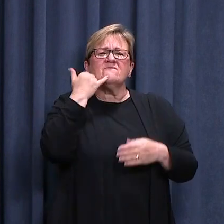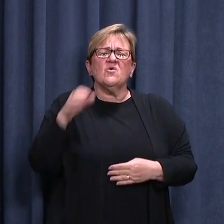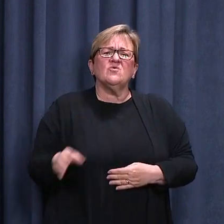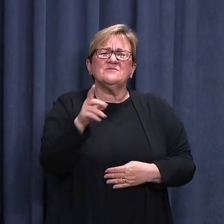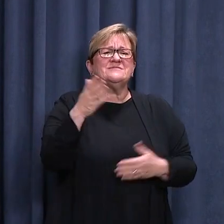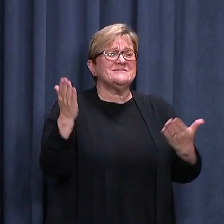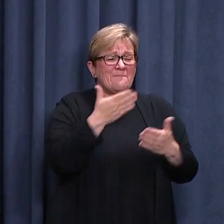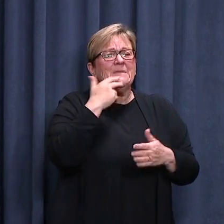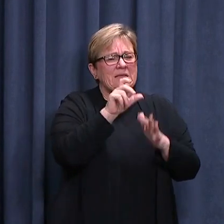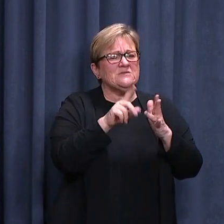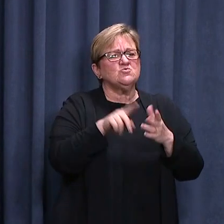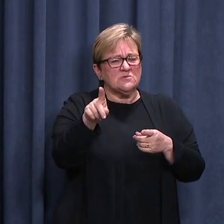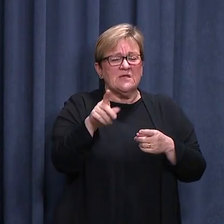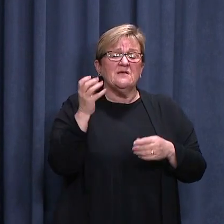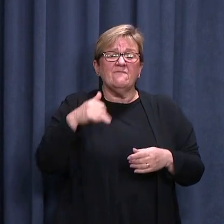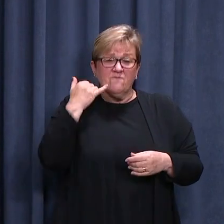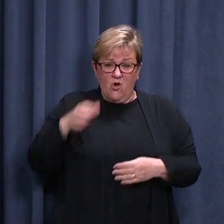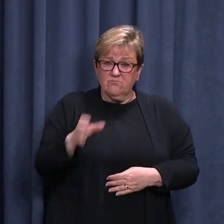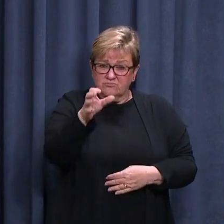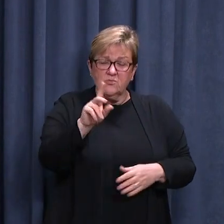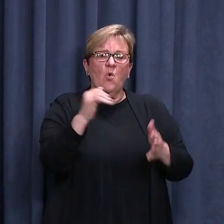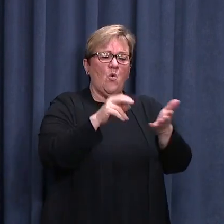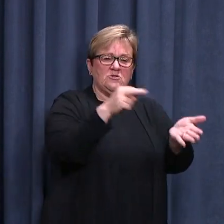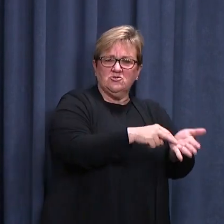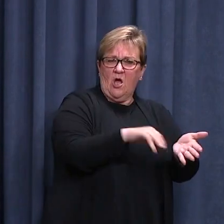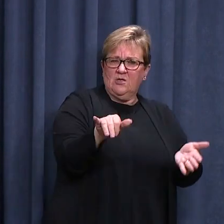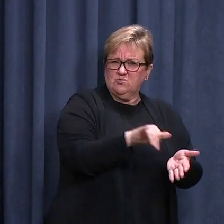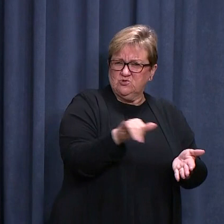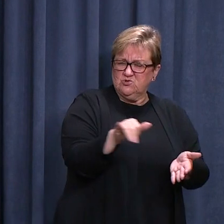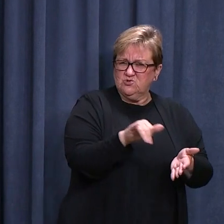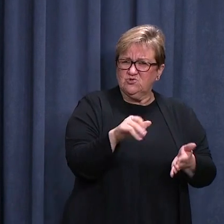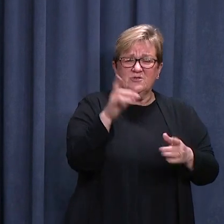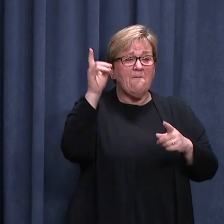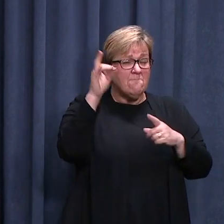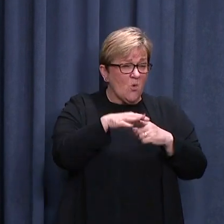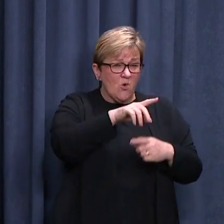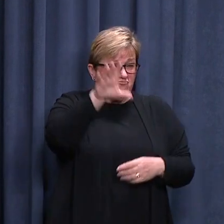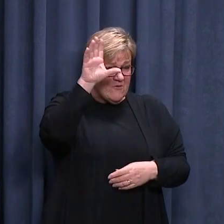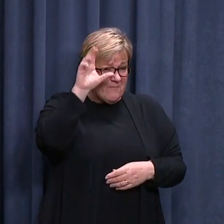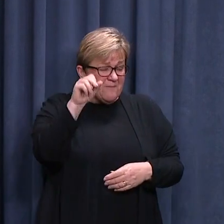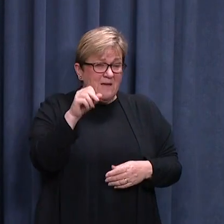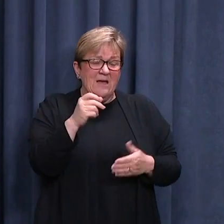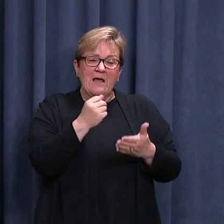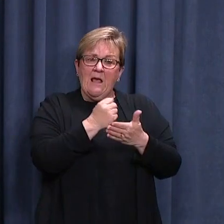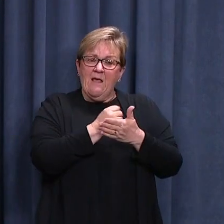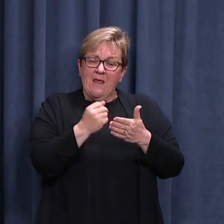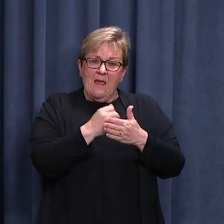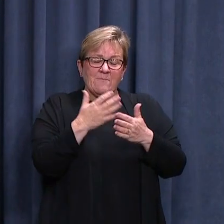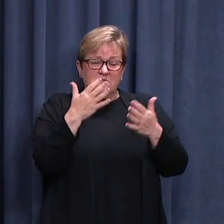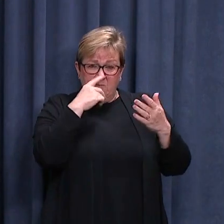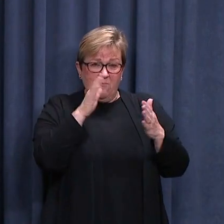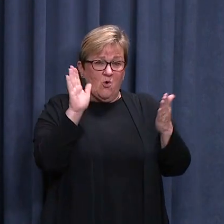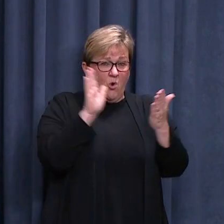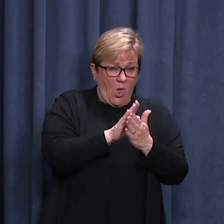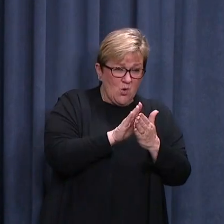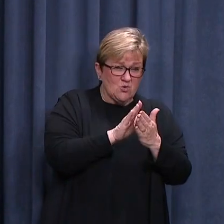encourage everyone to keep using the app or signing in wherever possible. It's important to remember the numbers of close and casual contacts